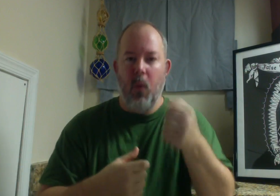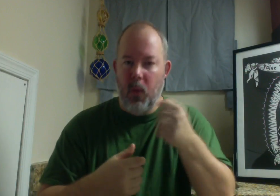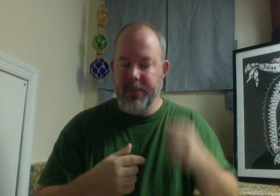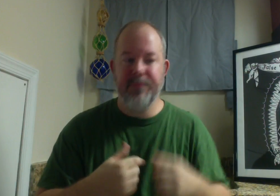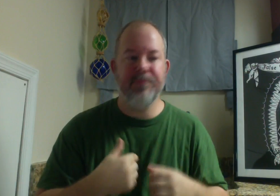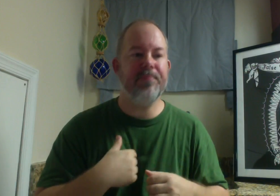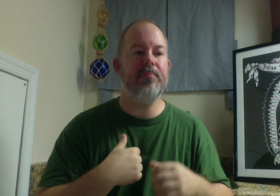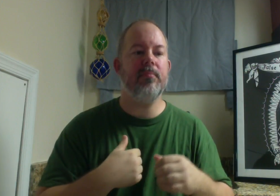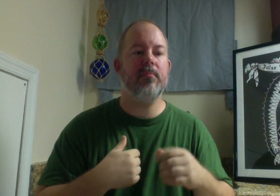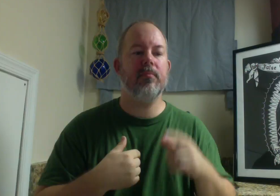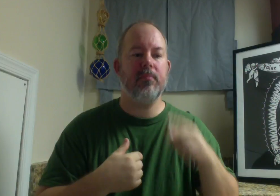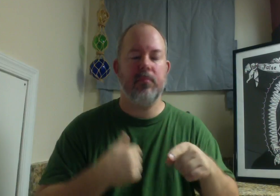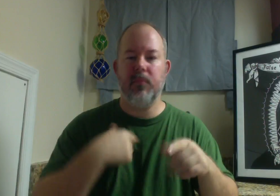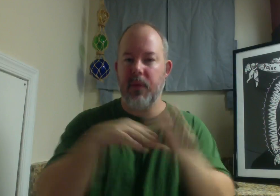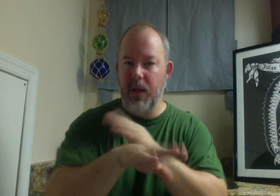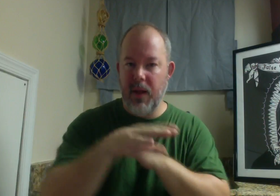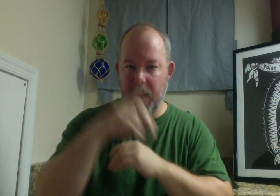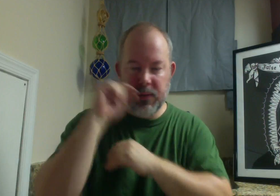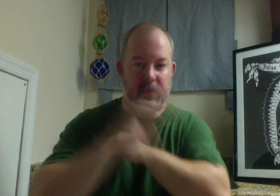That's kind one Why? Well, I'm not